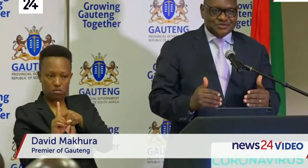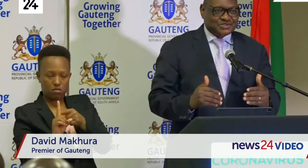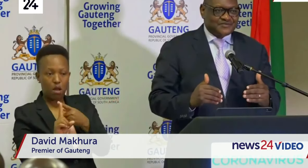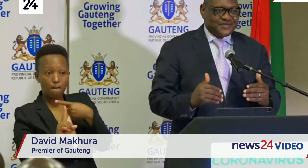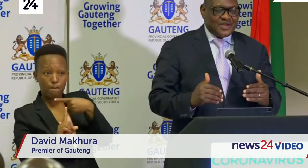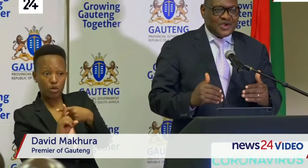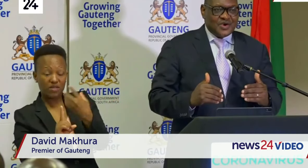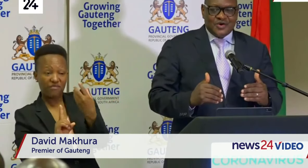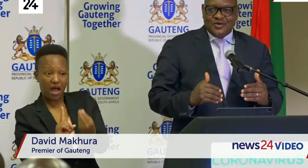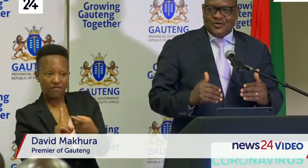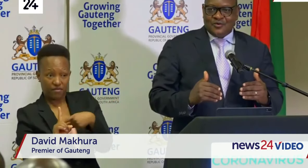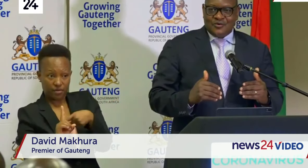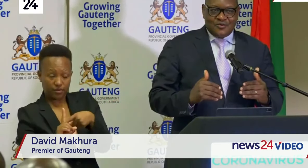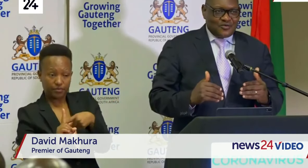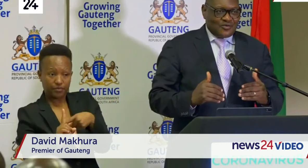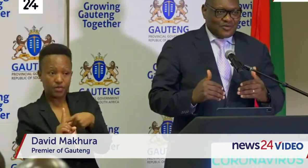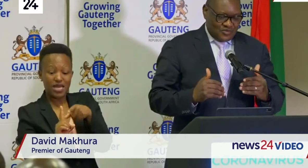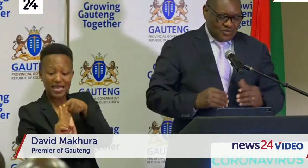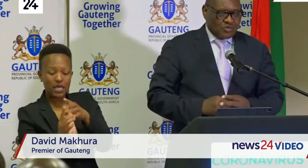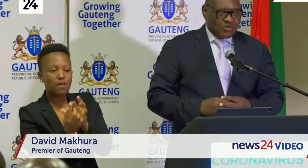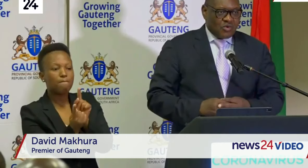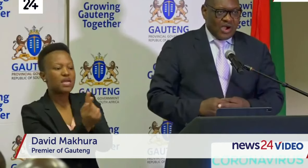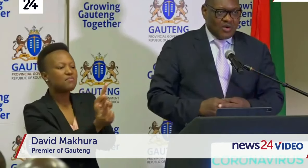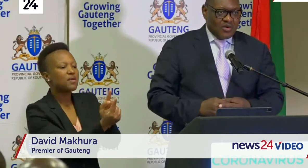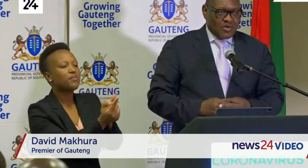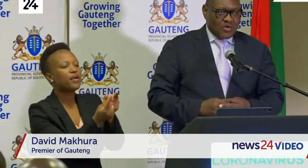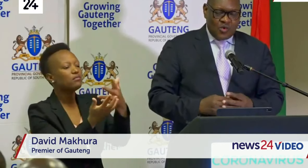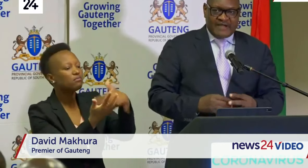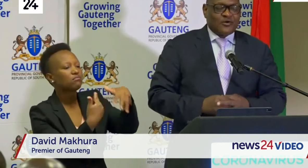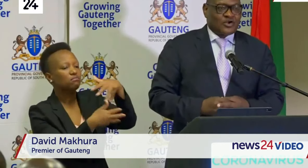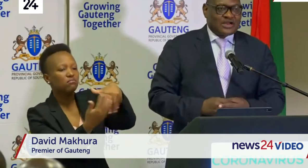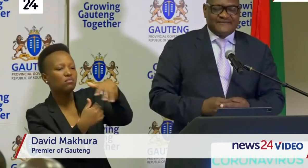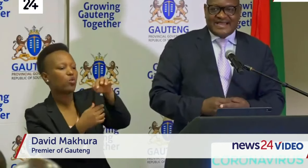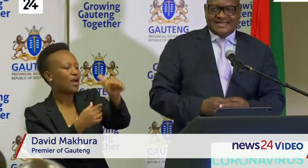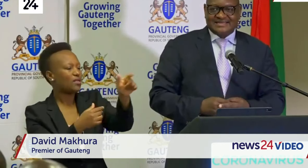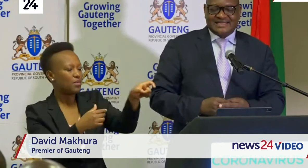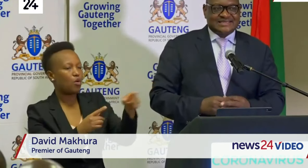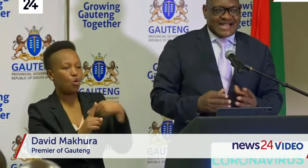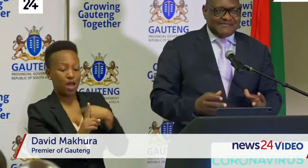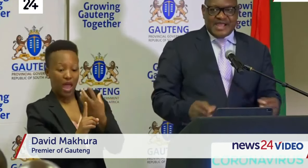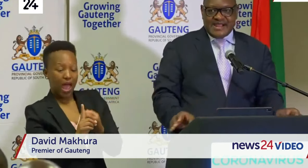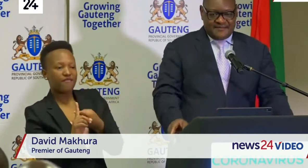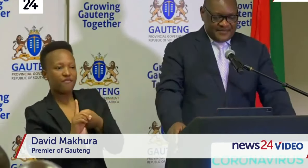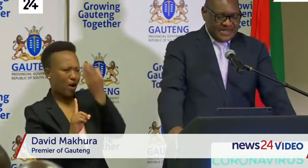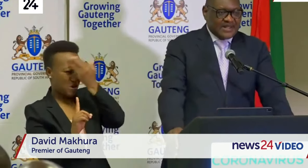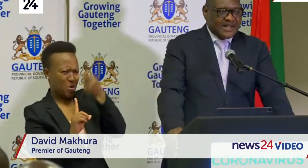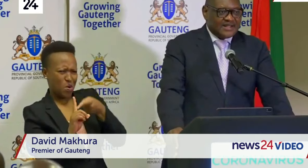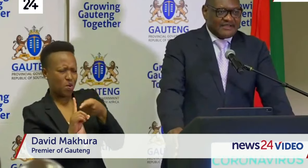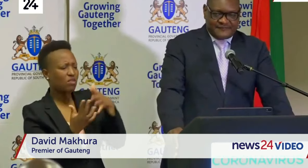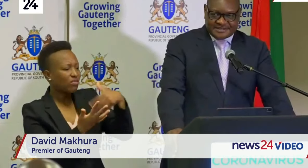with those who have coronavirus. And some may